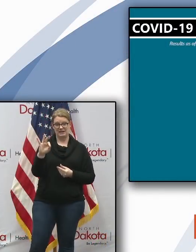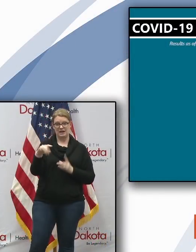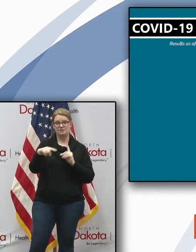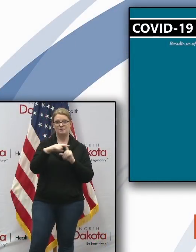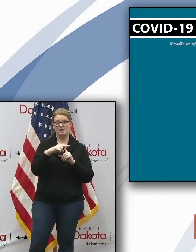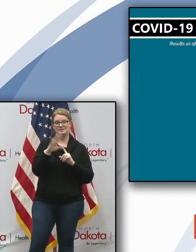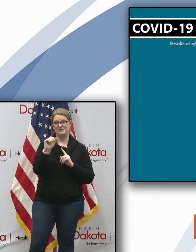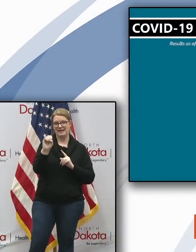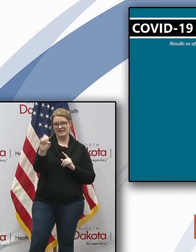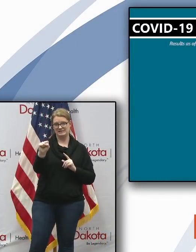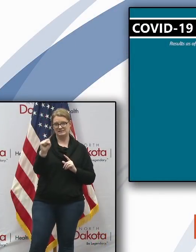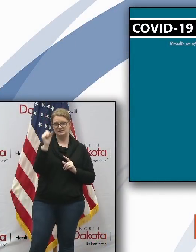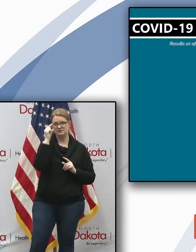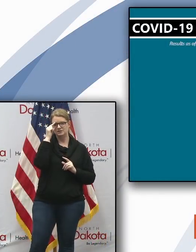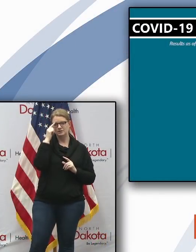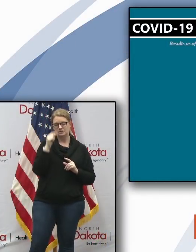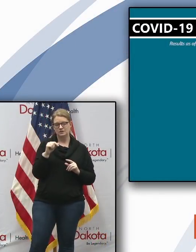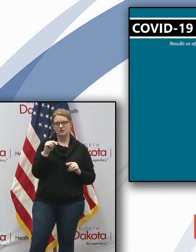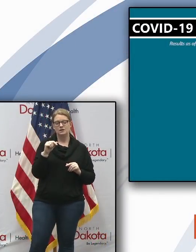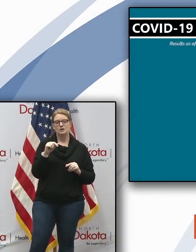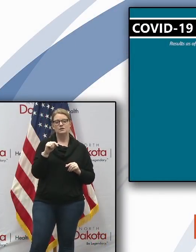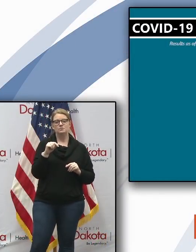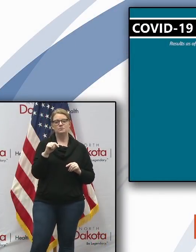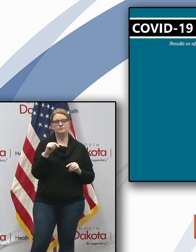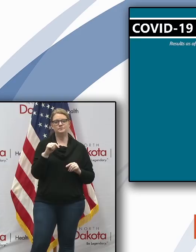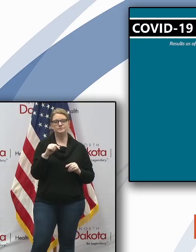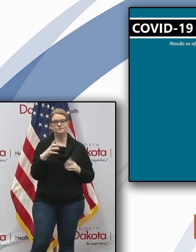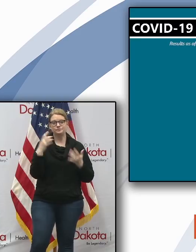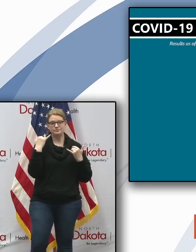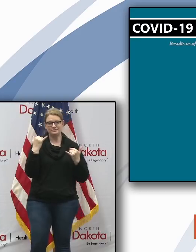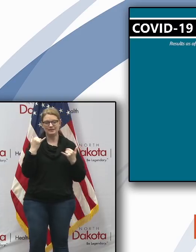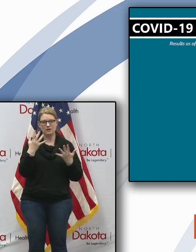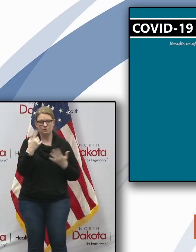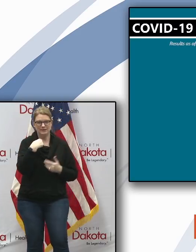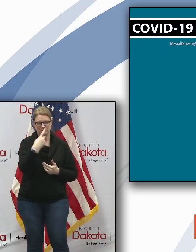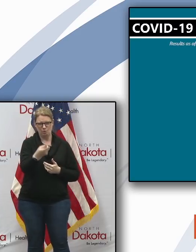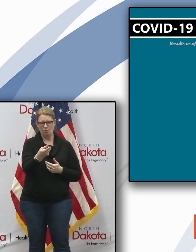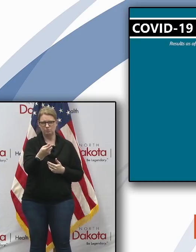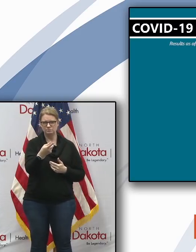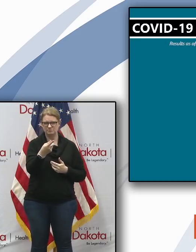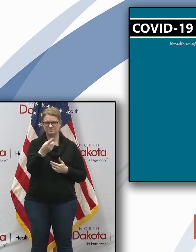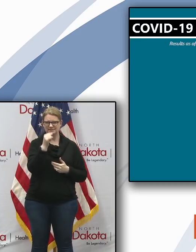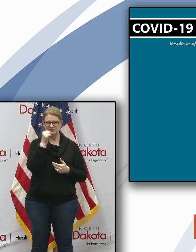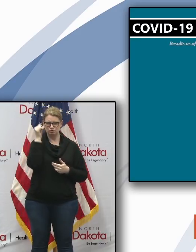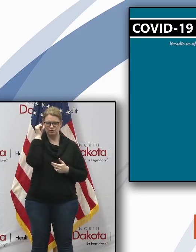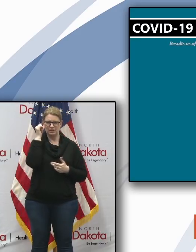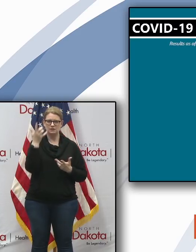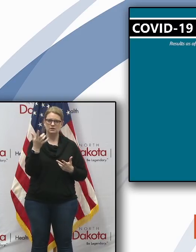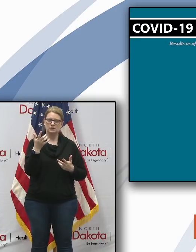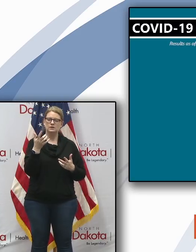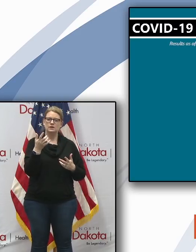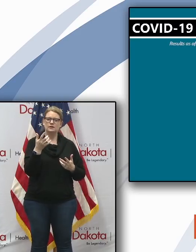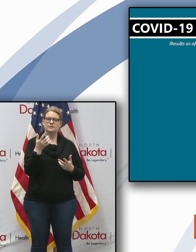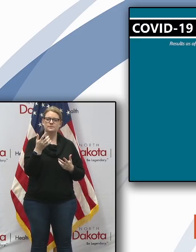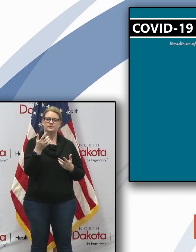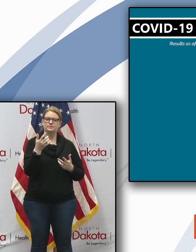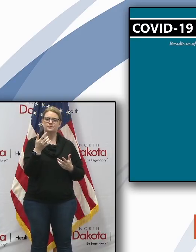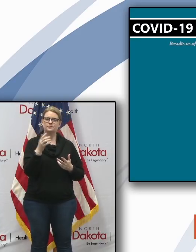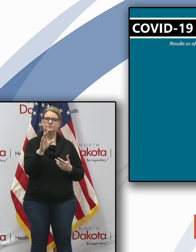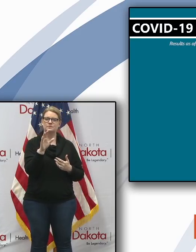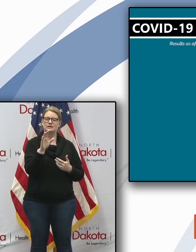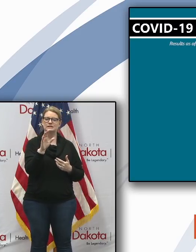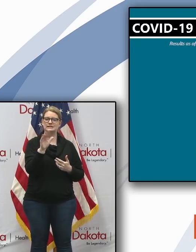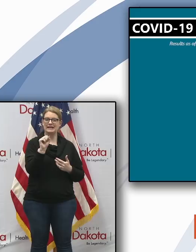positive cases as we shared yesterday at this briefing we're moving from sharing case